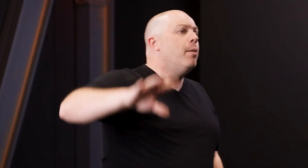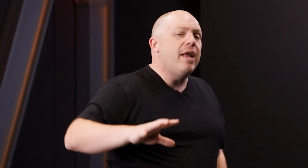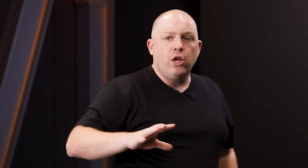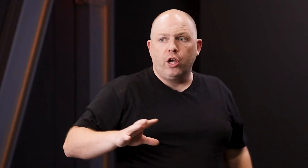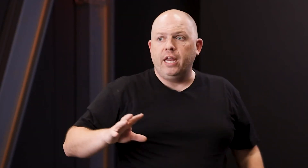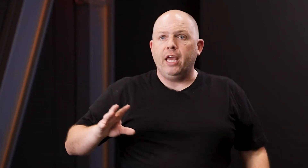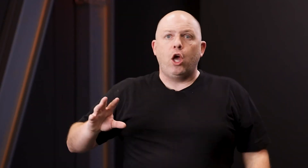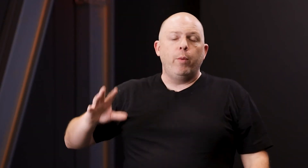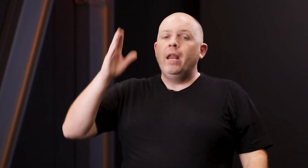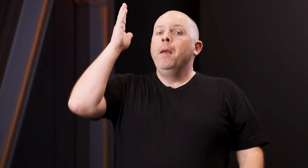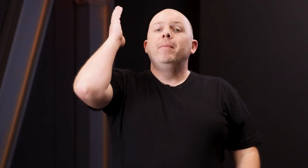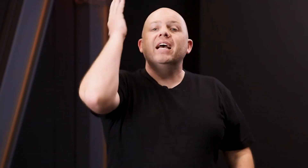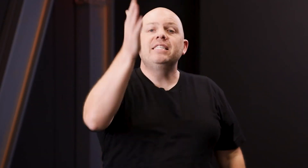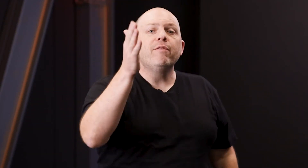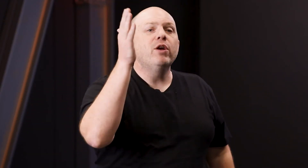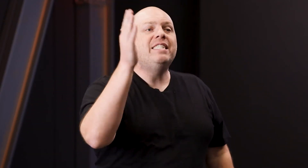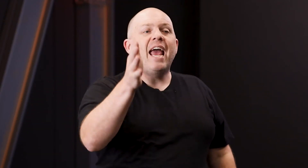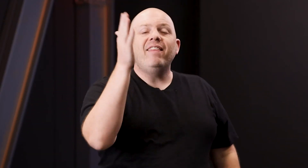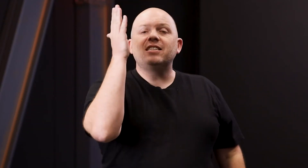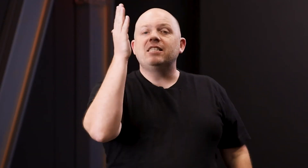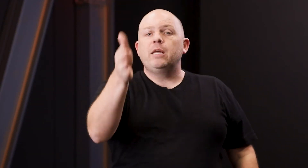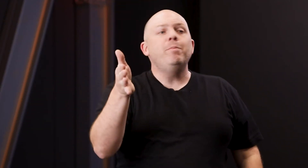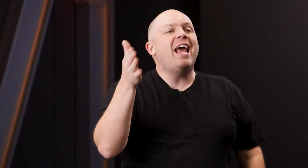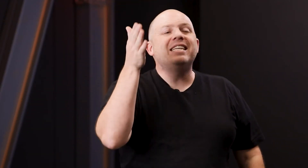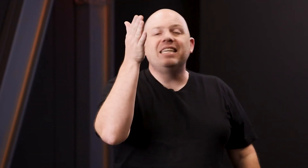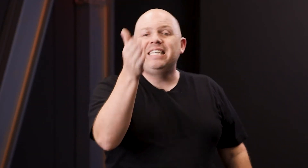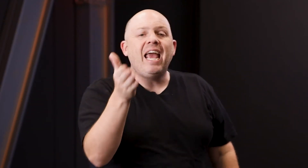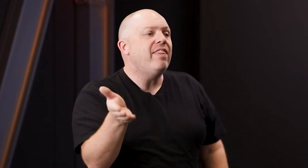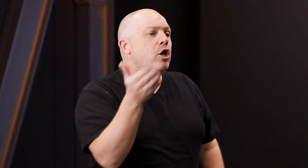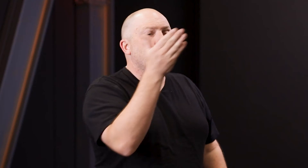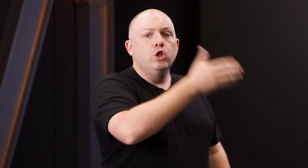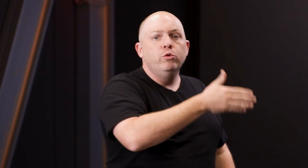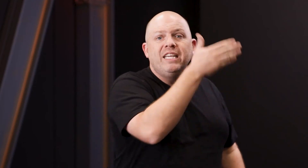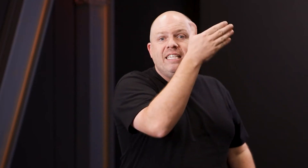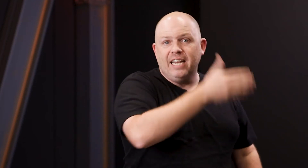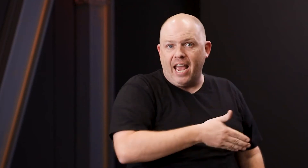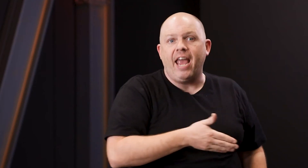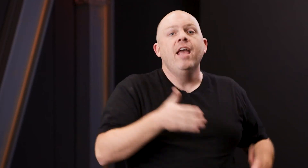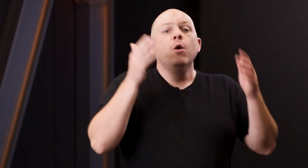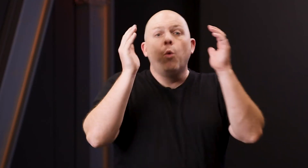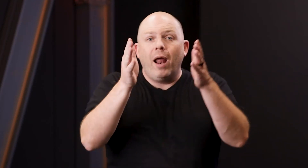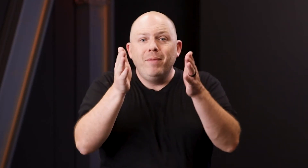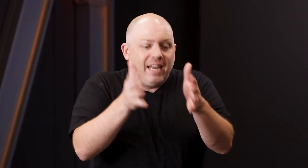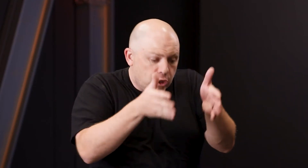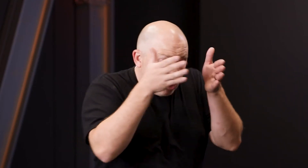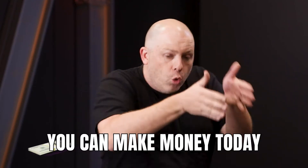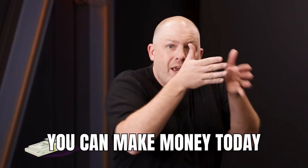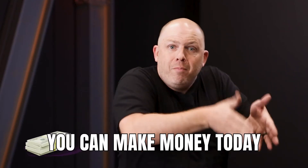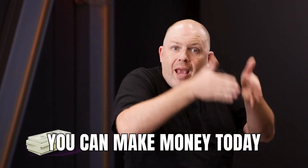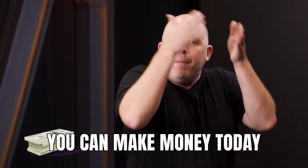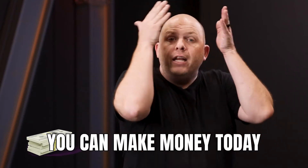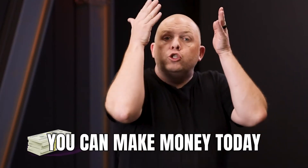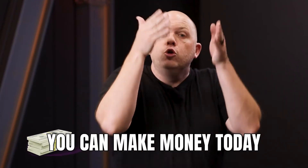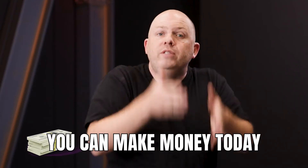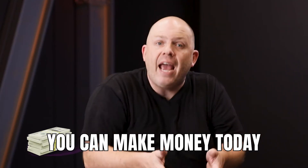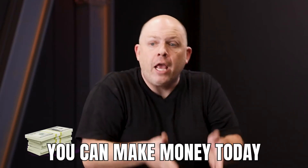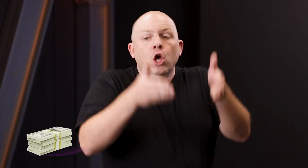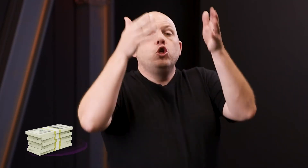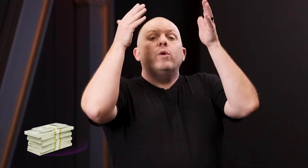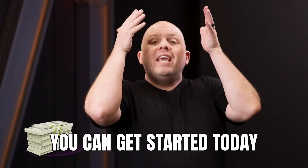someday you're gonna get going because every day that's a someday is a day that you're losing today. What I mean is you can make money today. You can